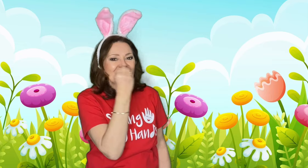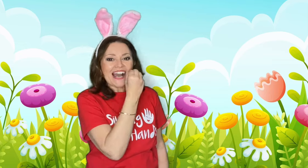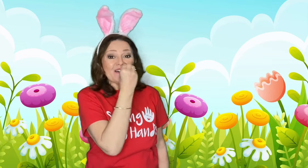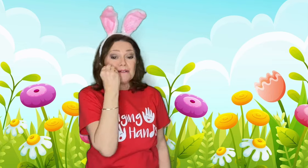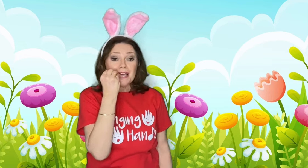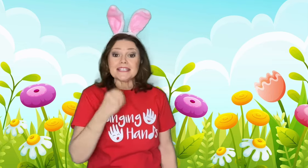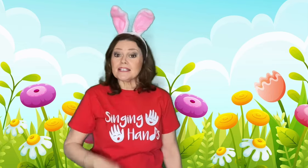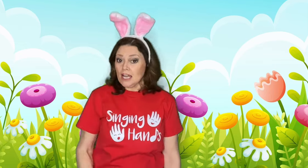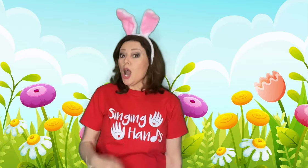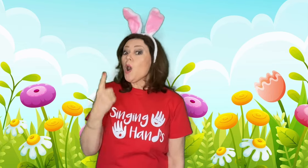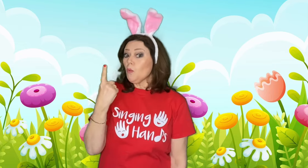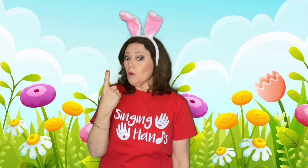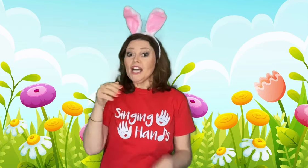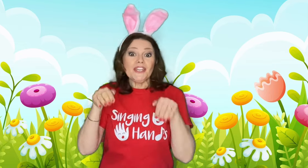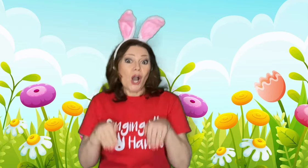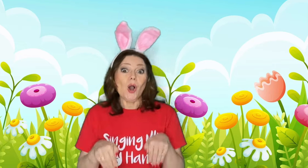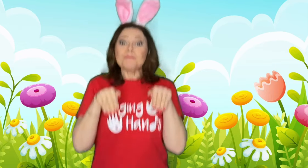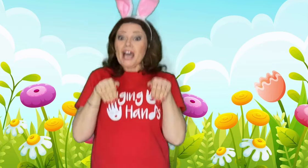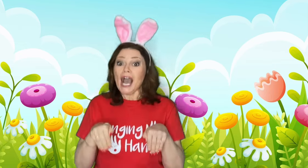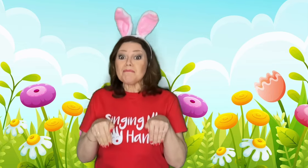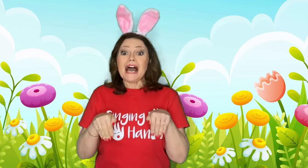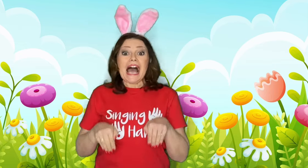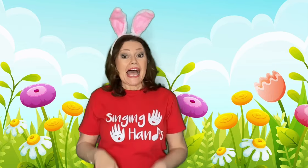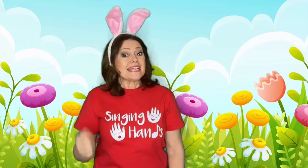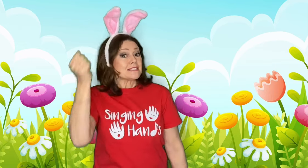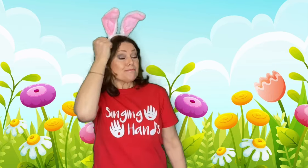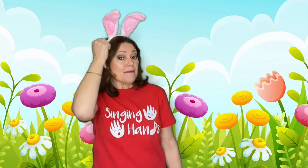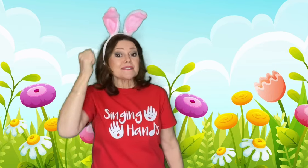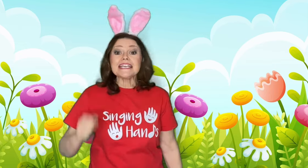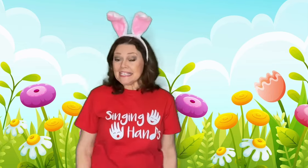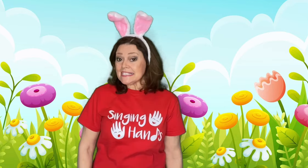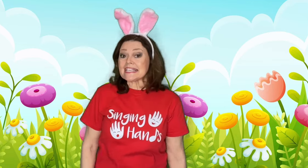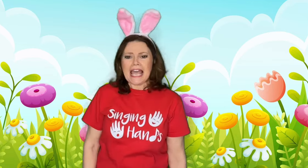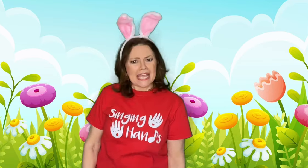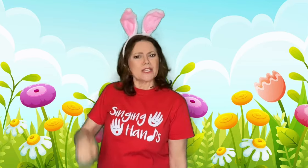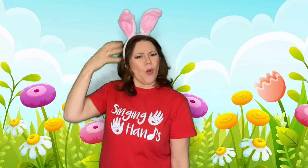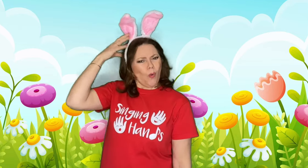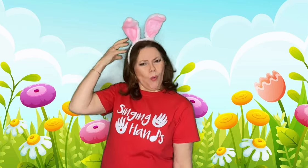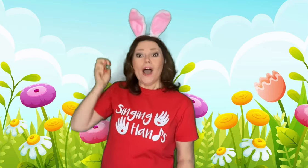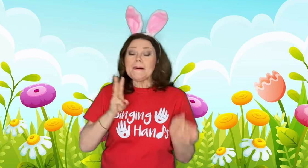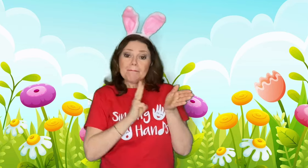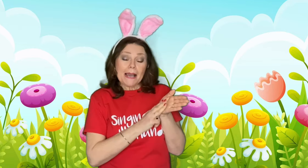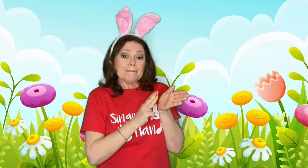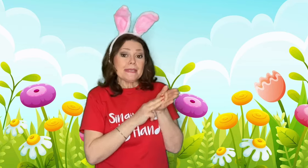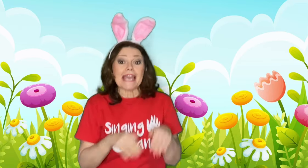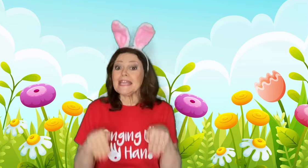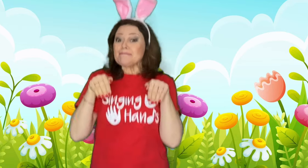flower bed. One hopped up and bumped his head. Mummy came